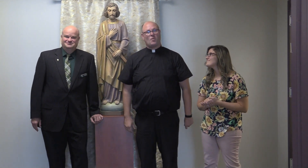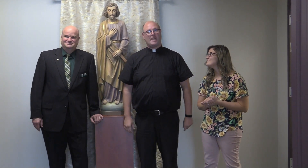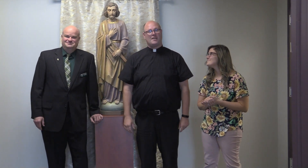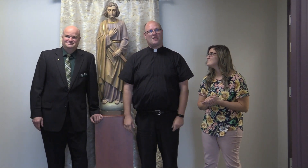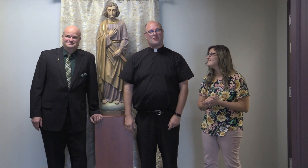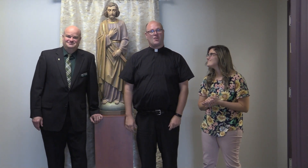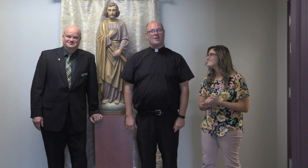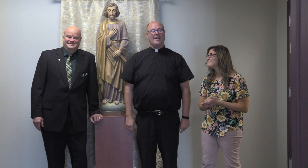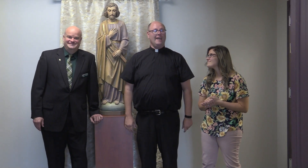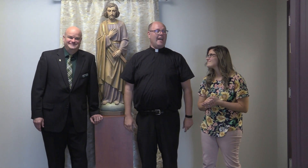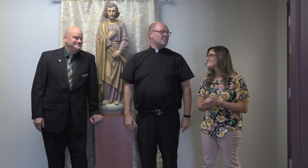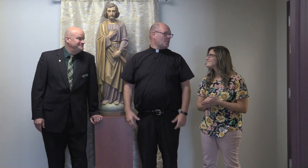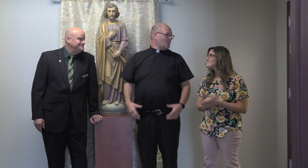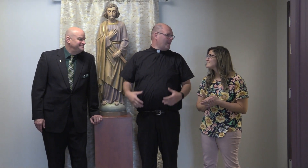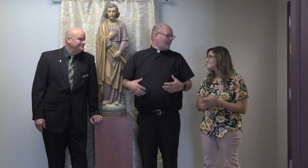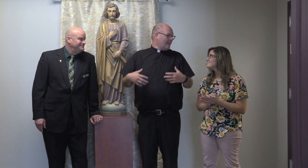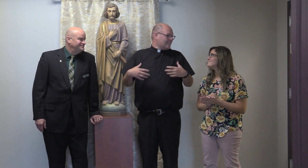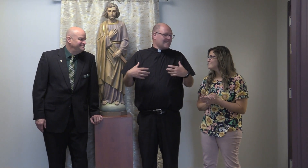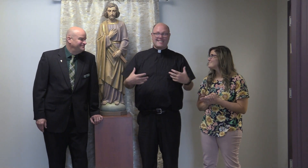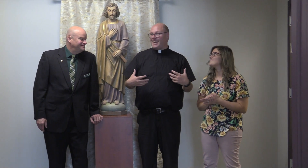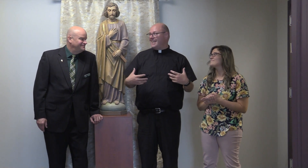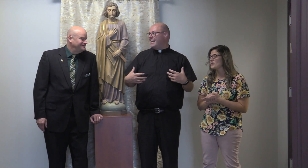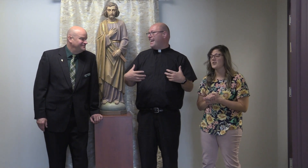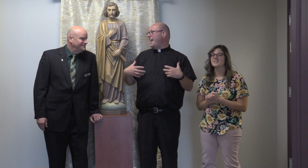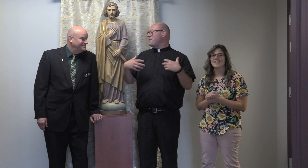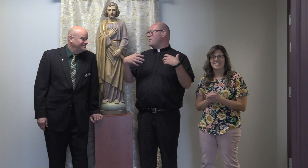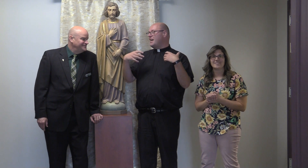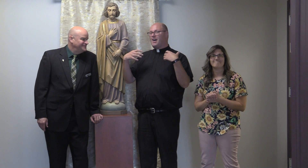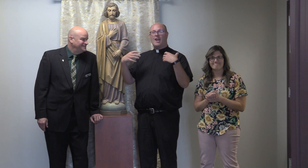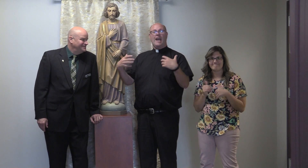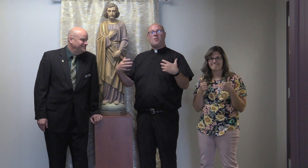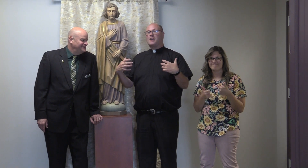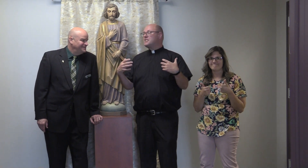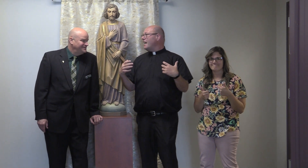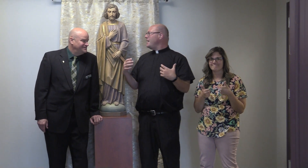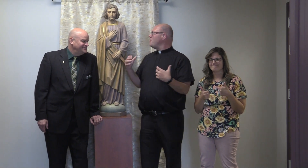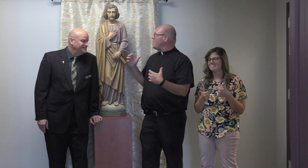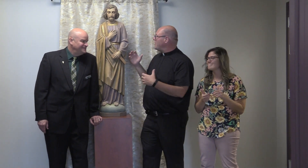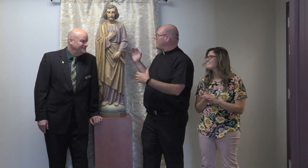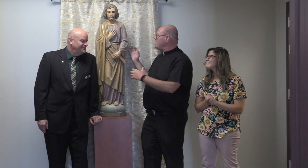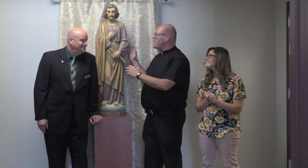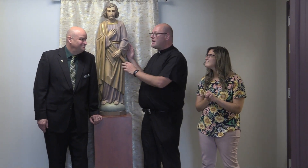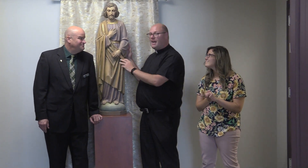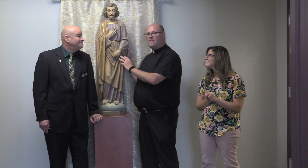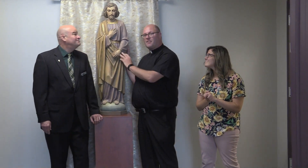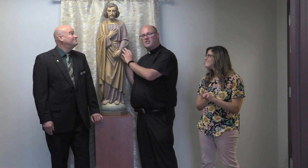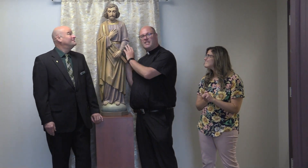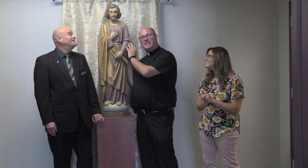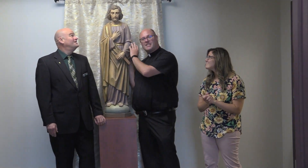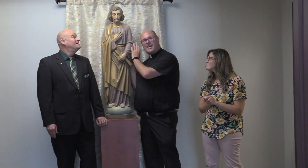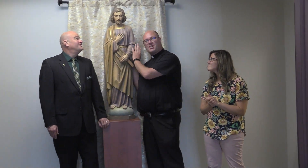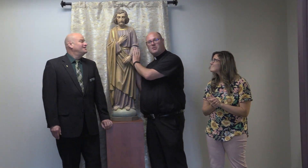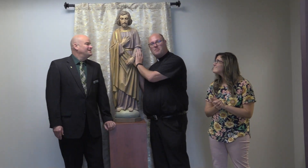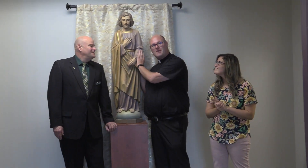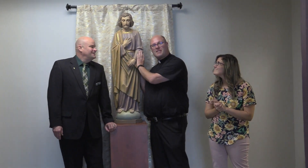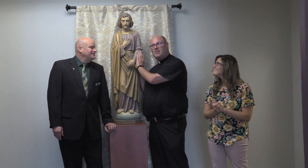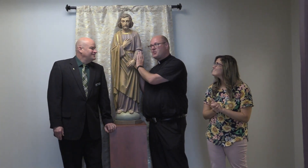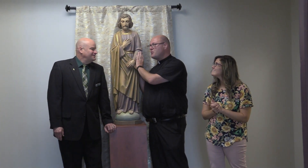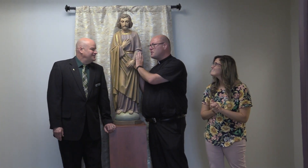23rd. And so we are excited, and we're excited. You might not have ever seen the statue, but St. Joseph